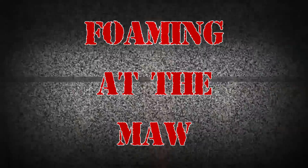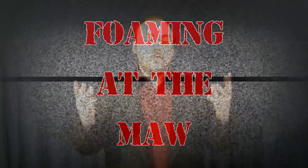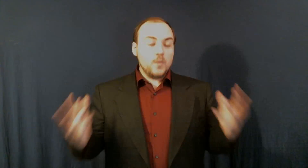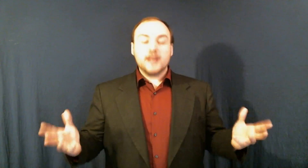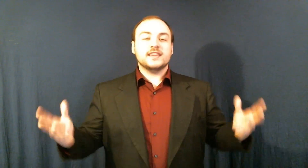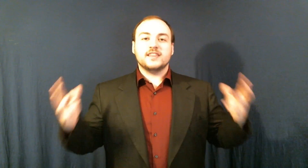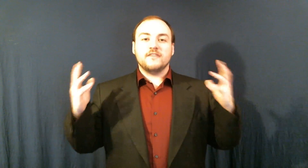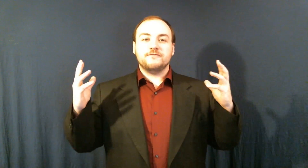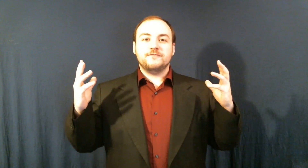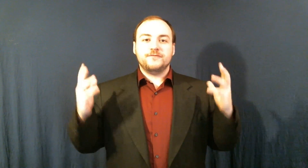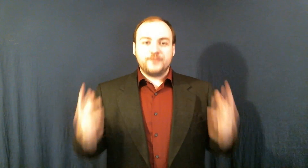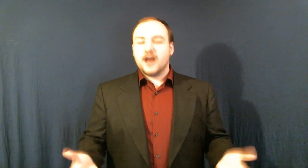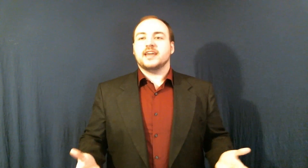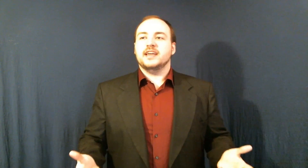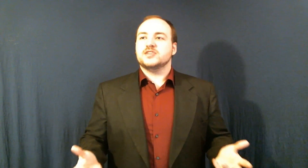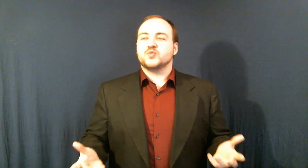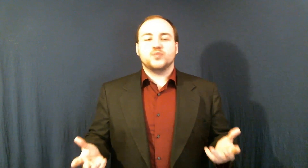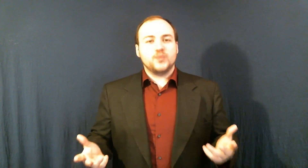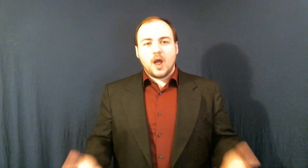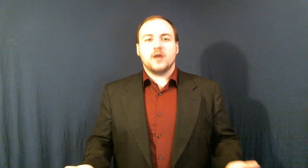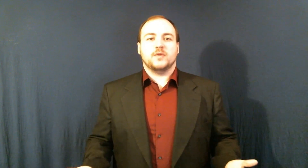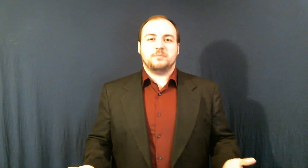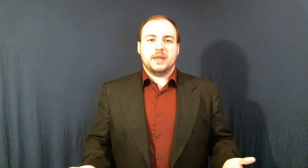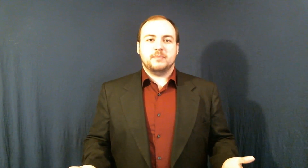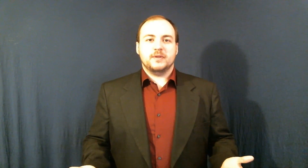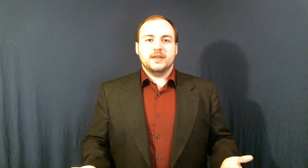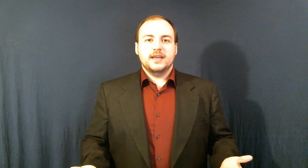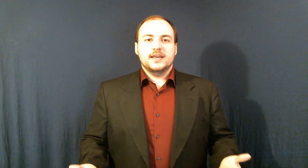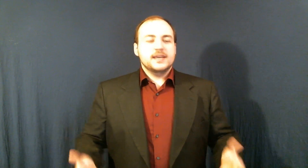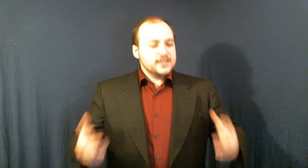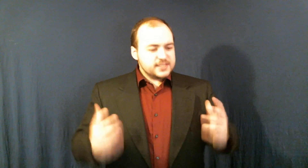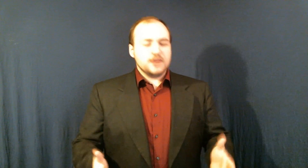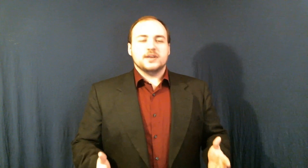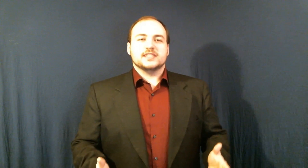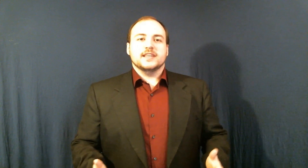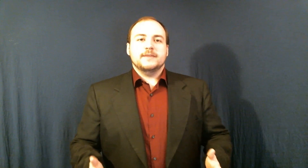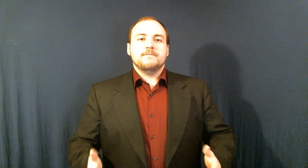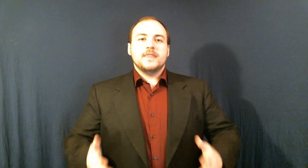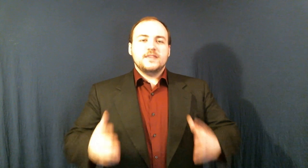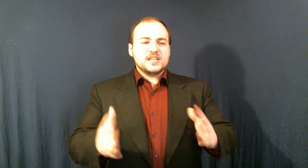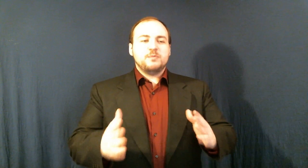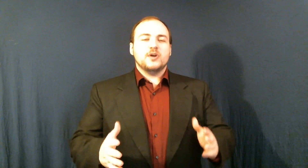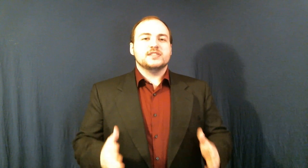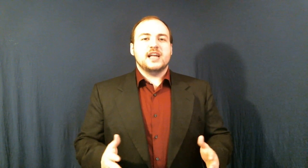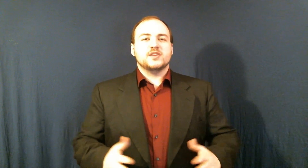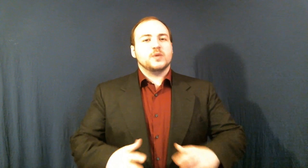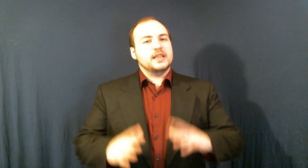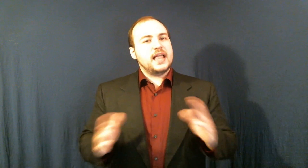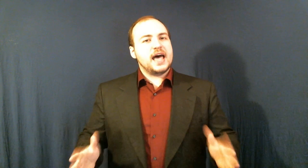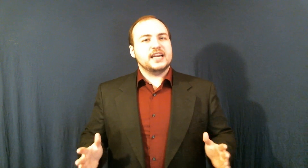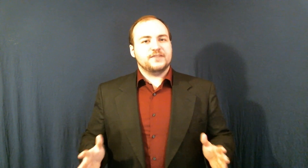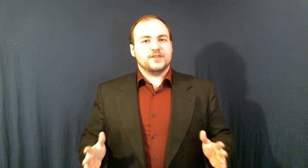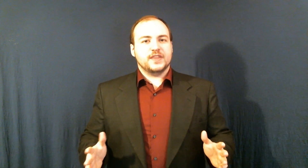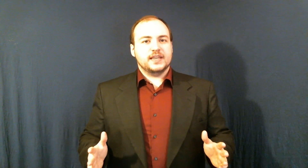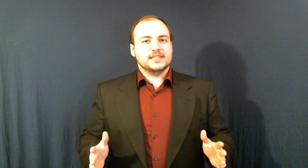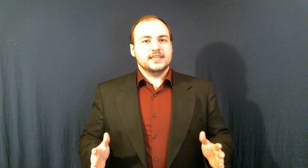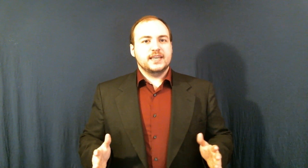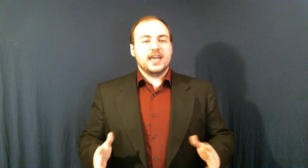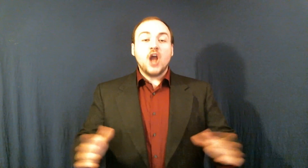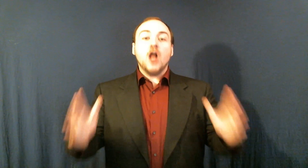What the fuck is wrong with people? Seriously, this boils down to a lot of different things. And